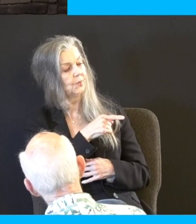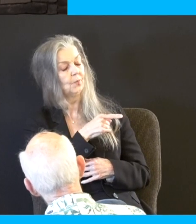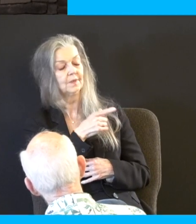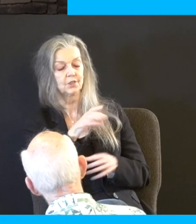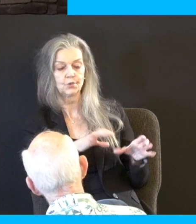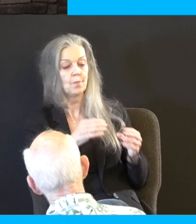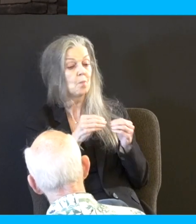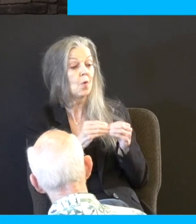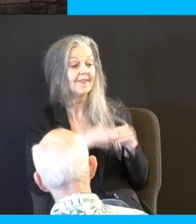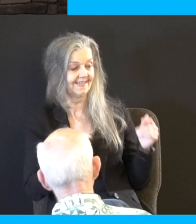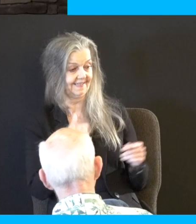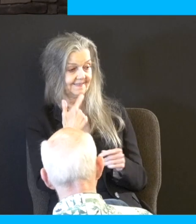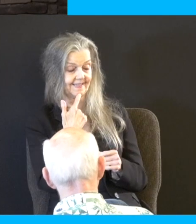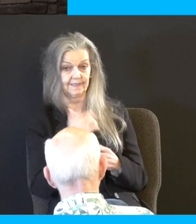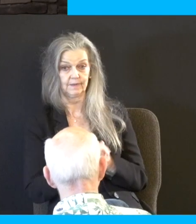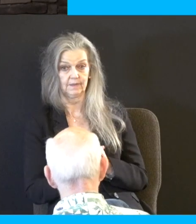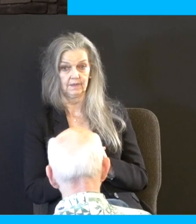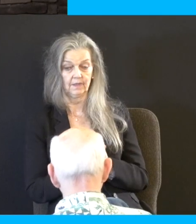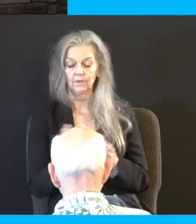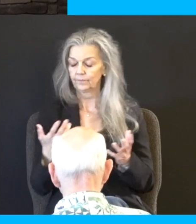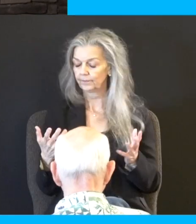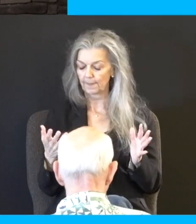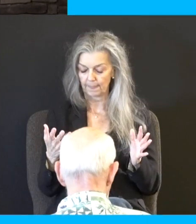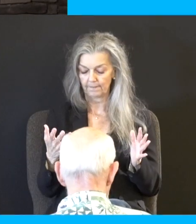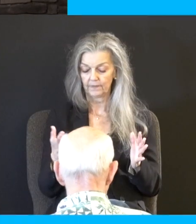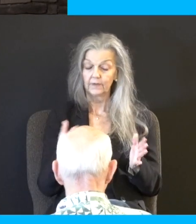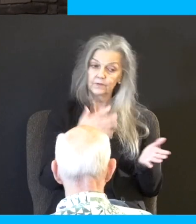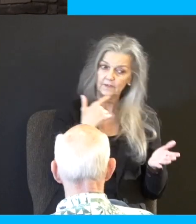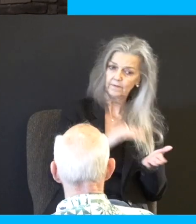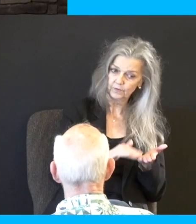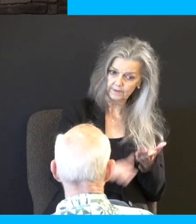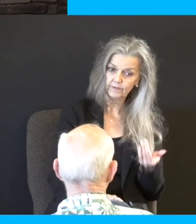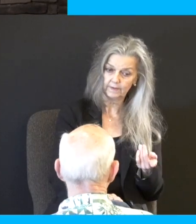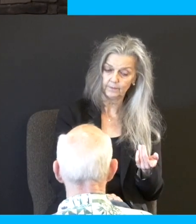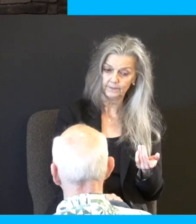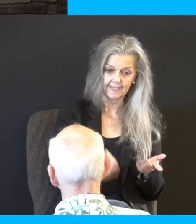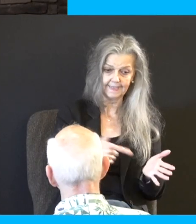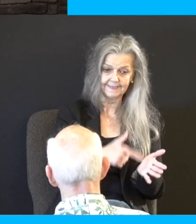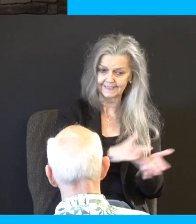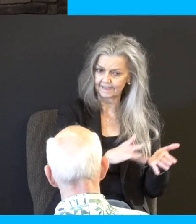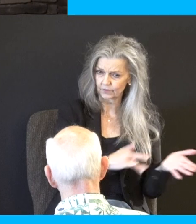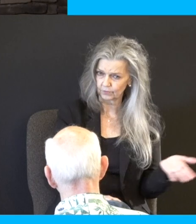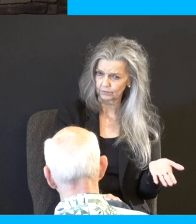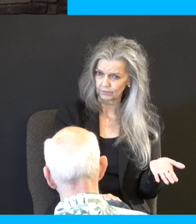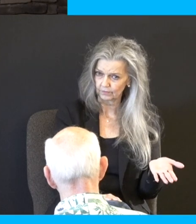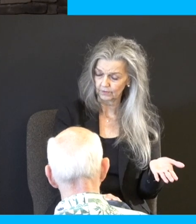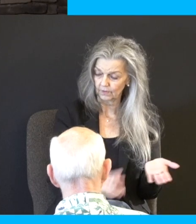than I say. Wait a minute. You're telling me to forgive him? Yep. You're telling me to dismiss any debt? Yep. Well, I mean, what else can I give the guy?